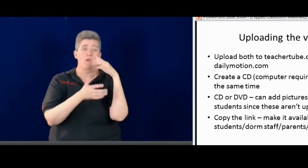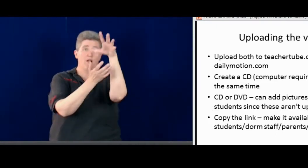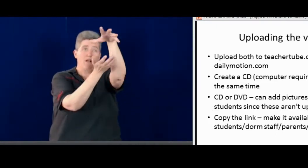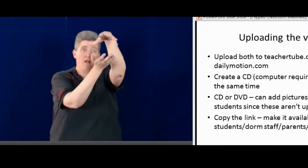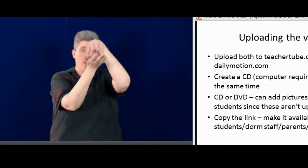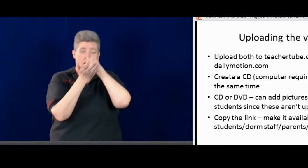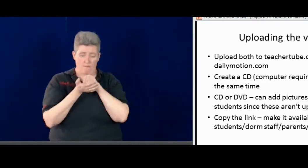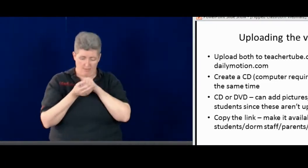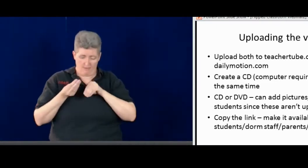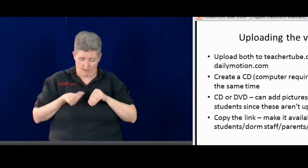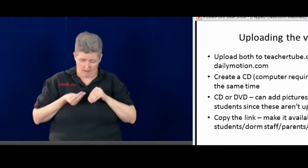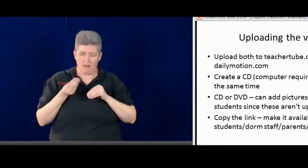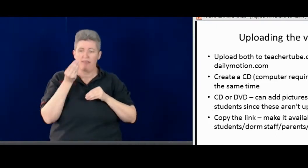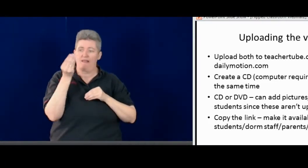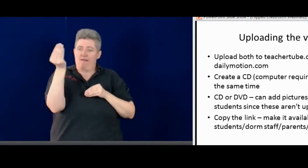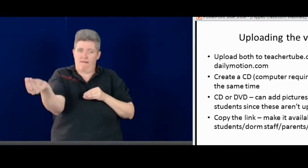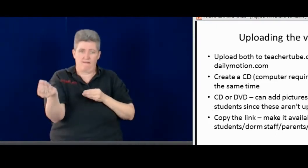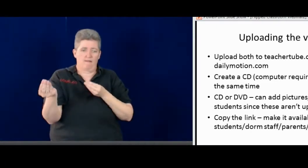They have links.